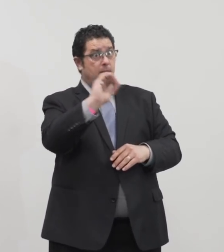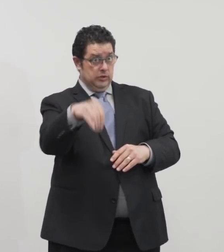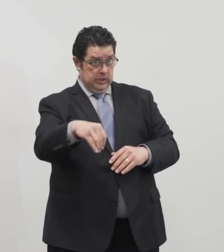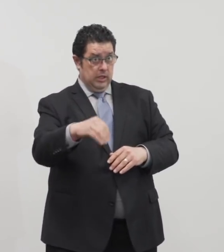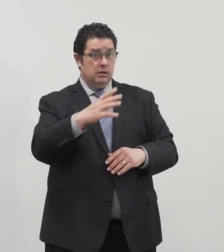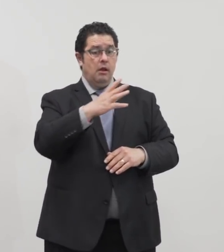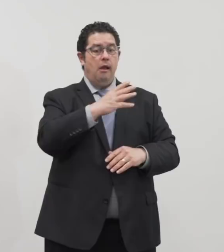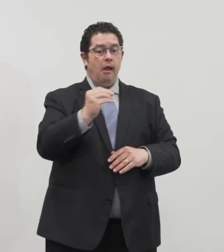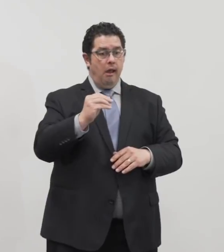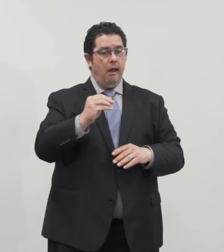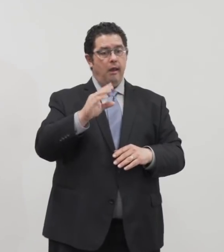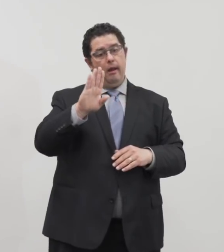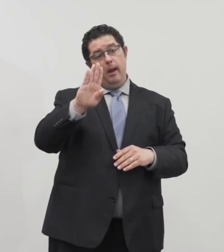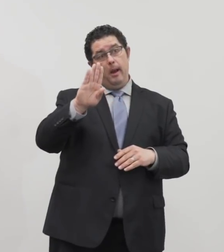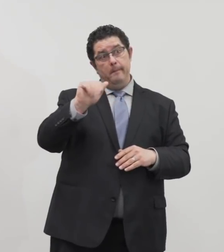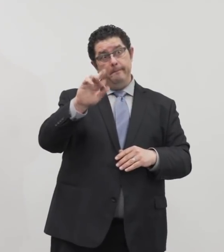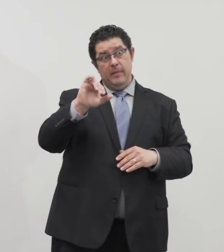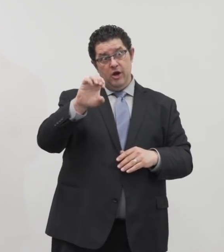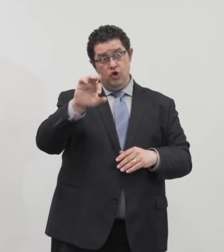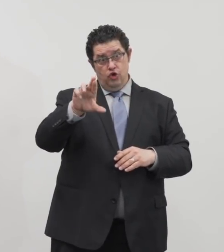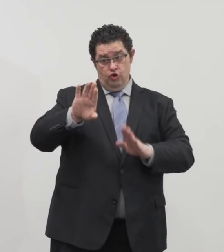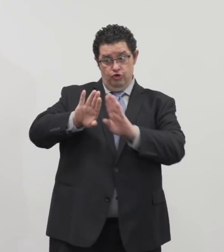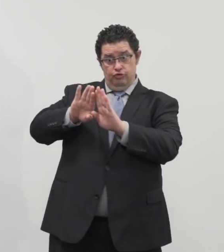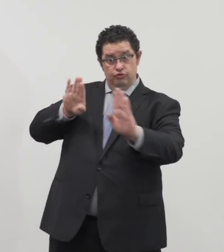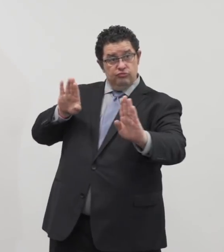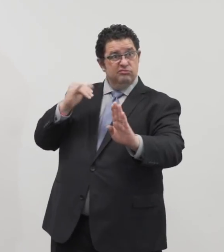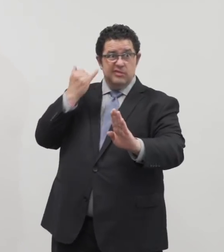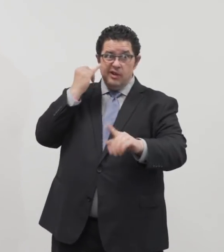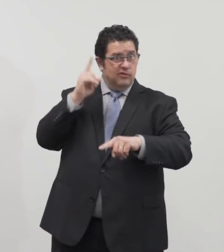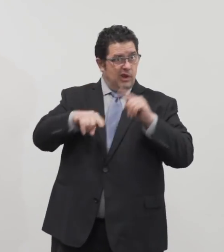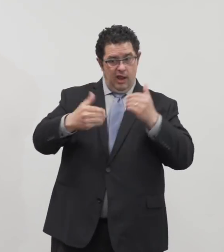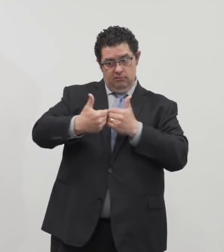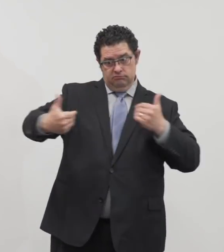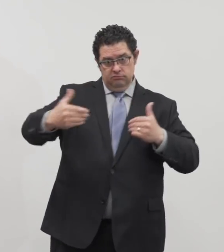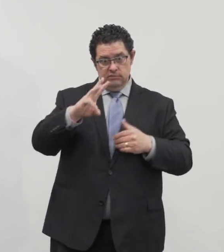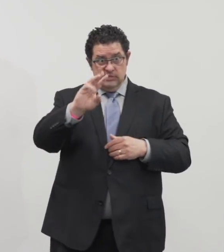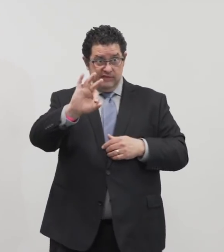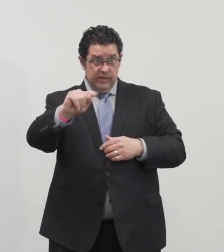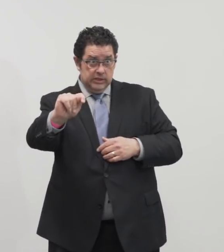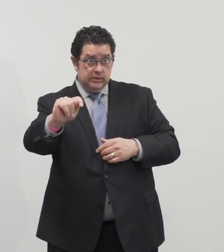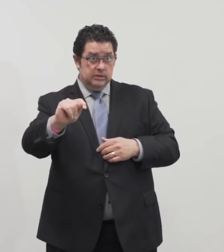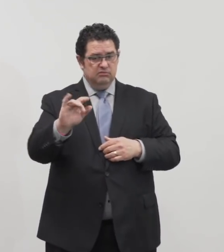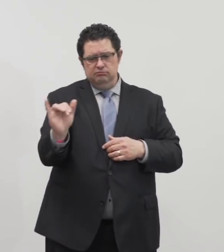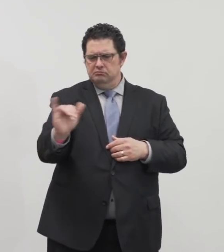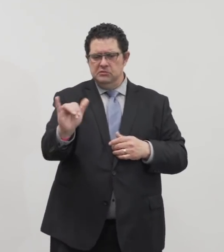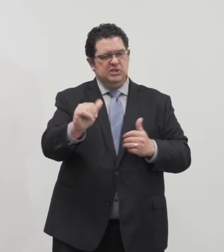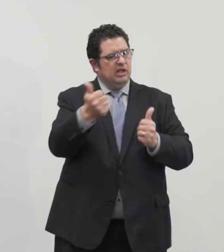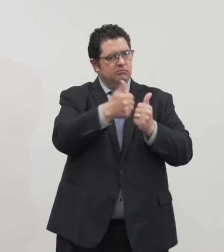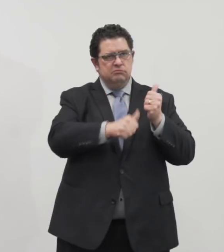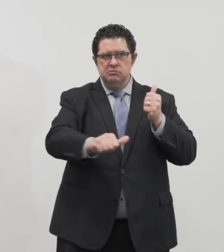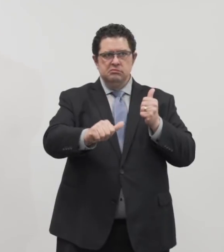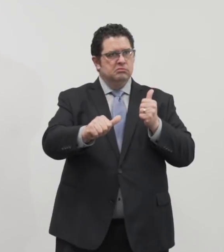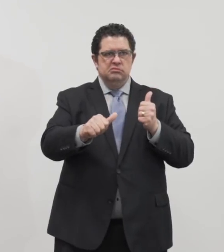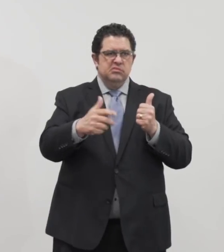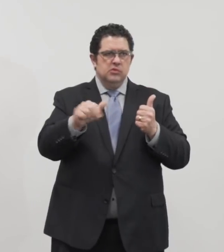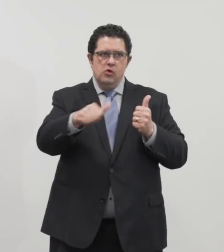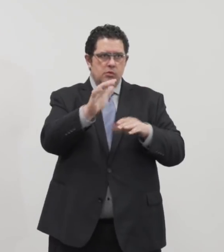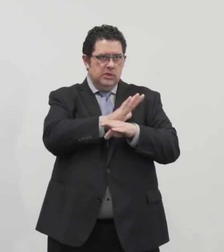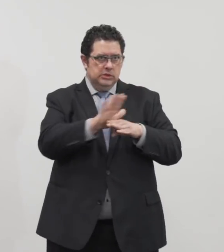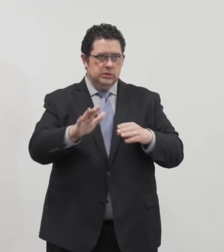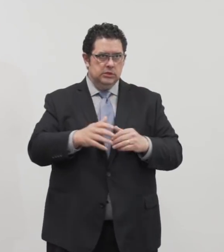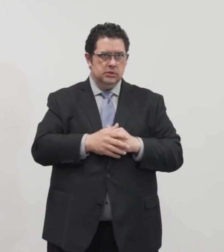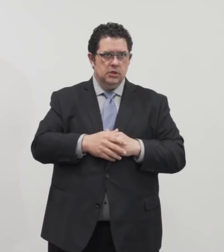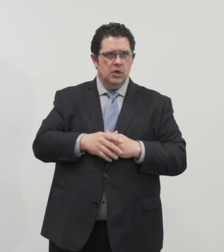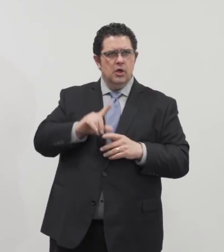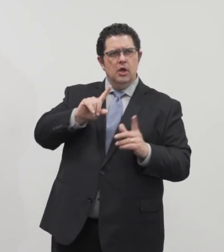social distancing can't be maintained. And masks, like any indoor business, masks. And then what do you have to say